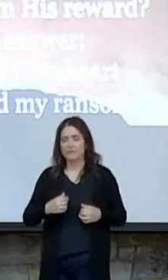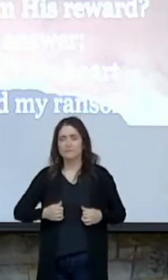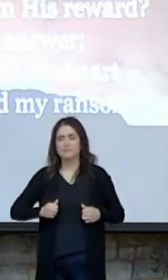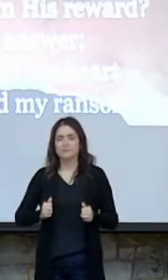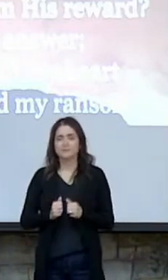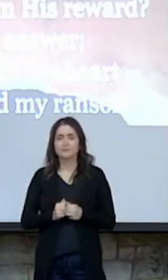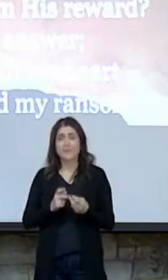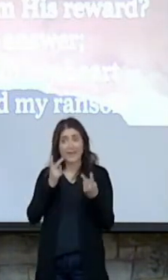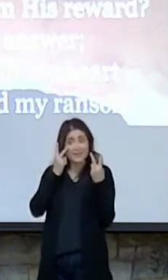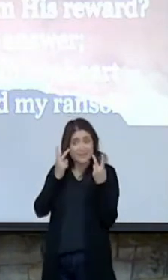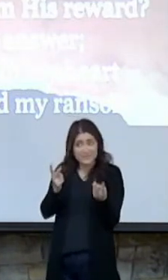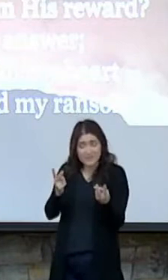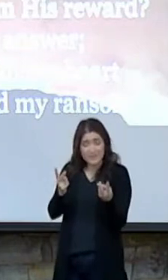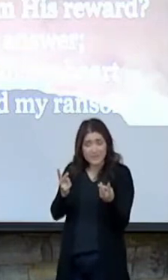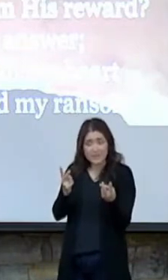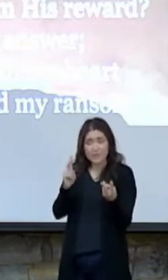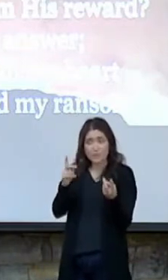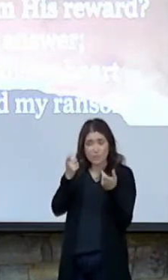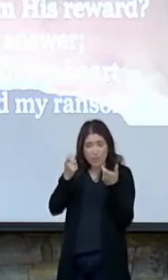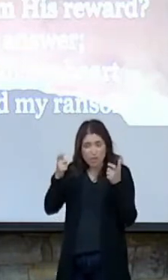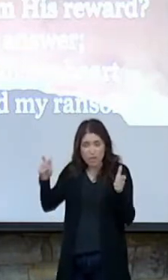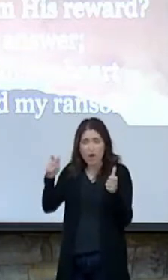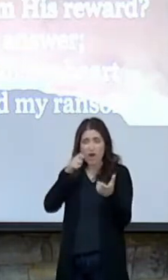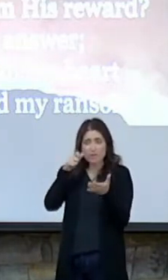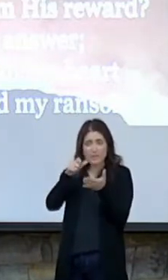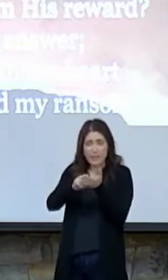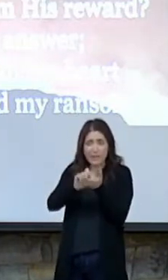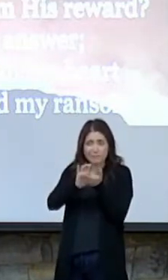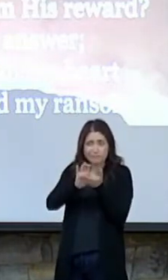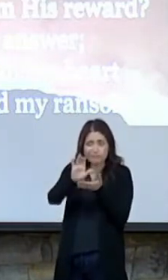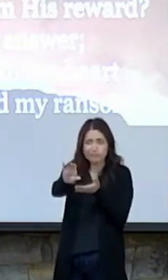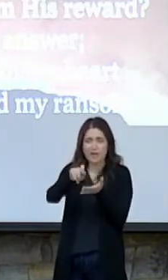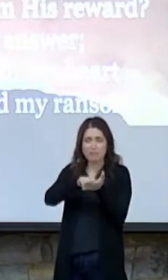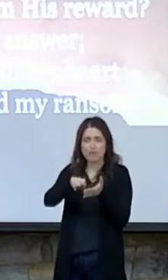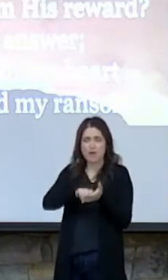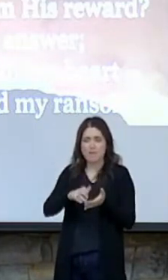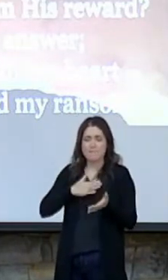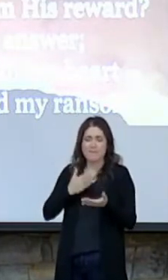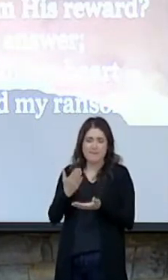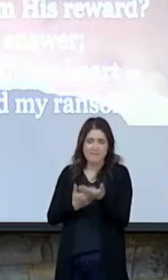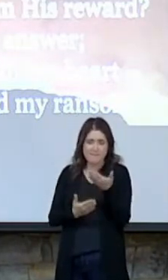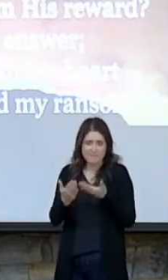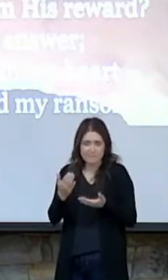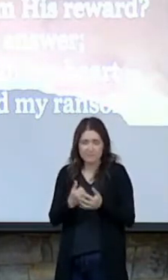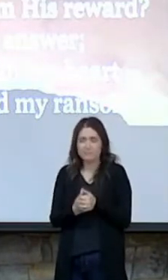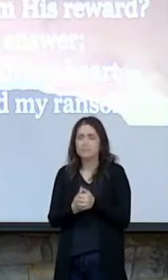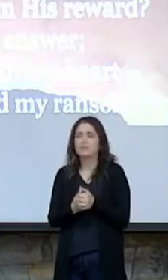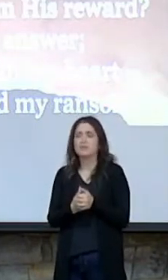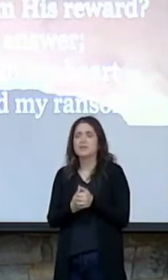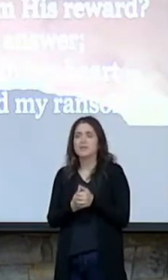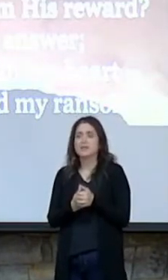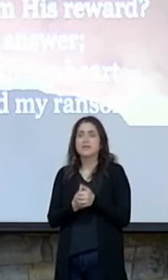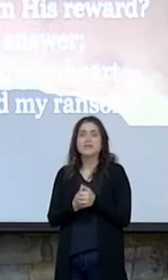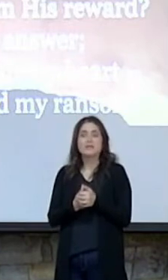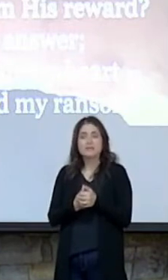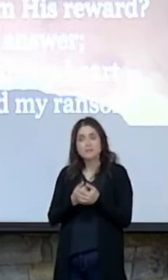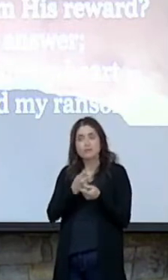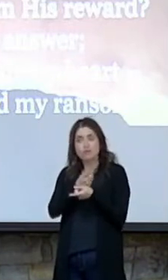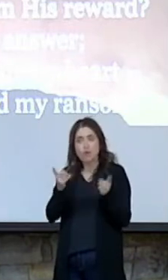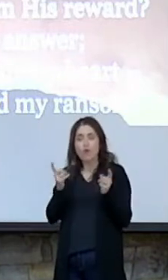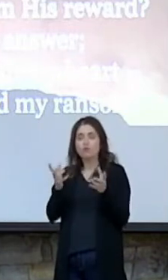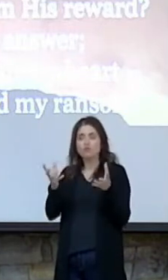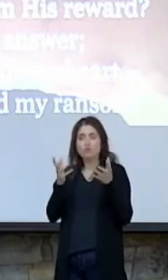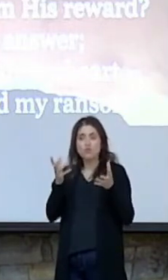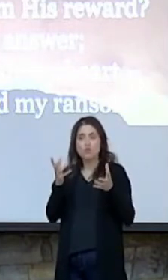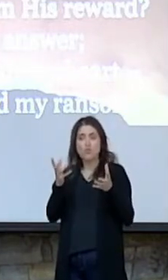See with what large letters I'm writing to you with my own hand. It is those who want to make a good showing in the